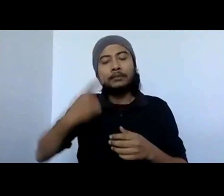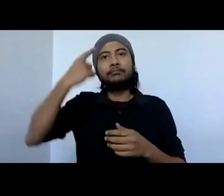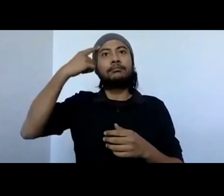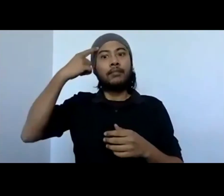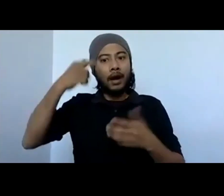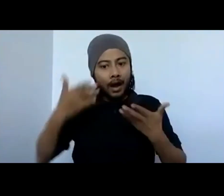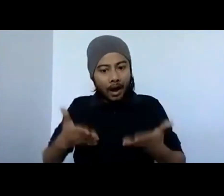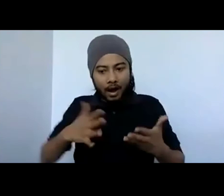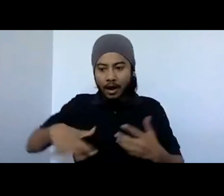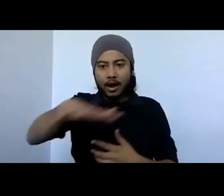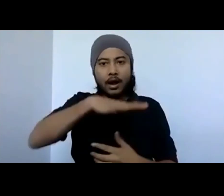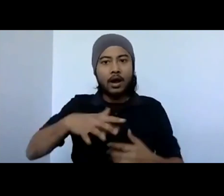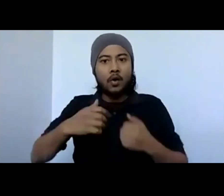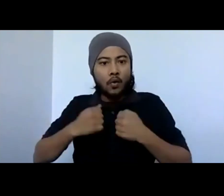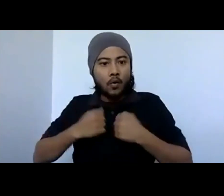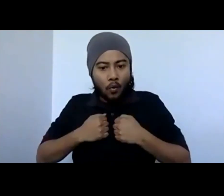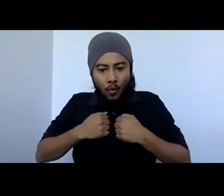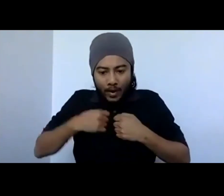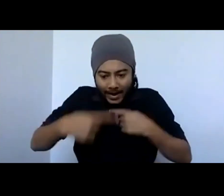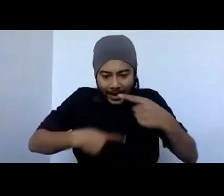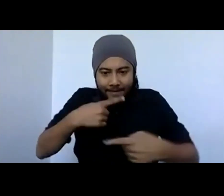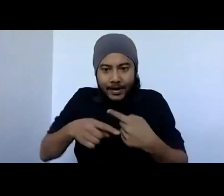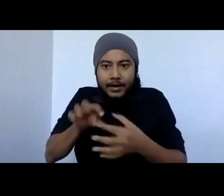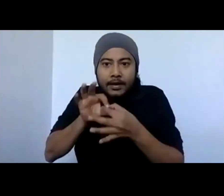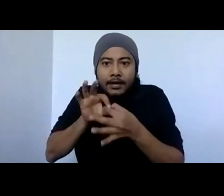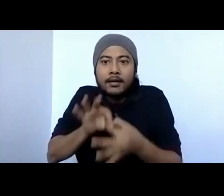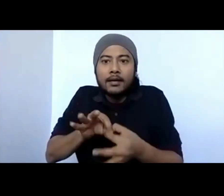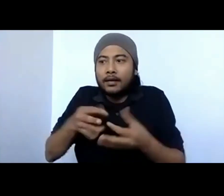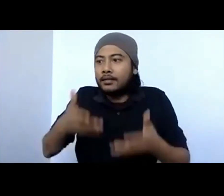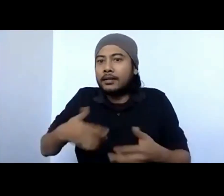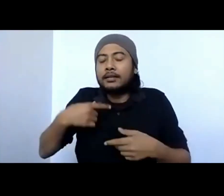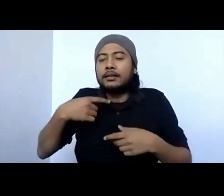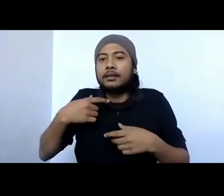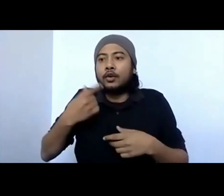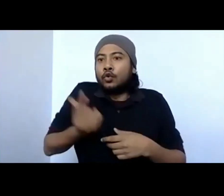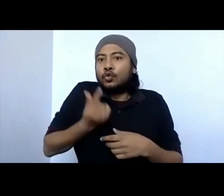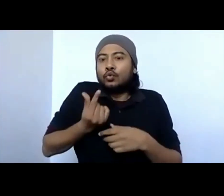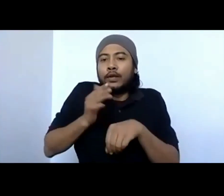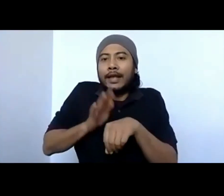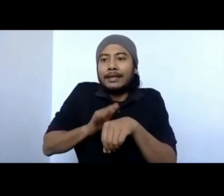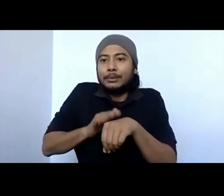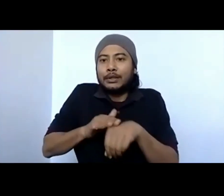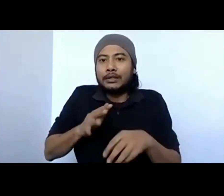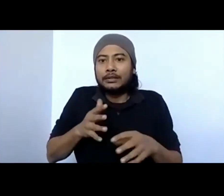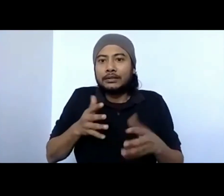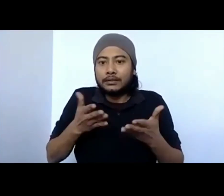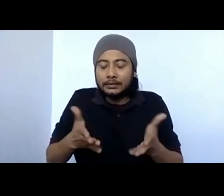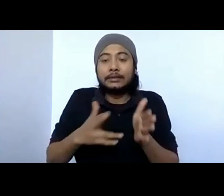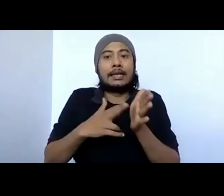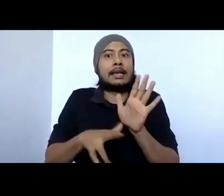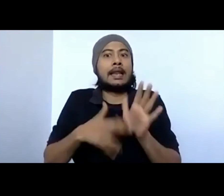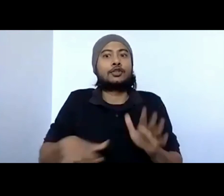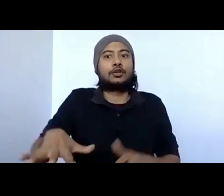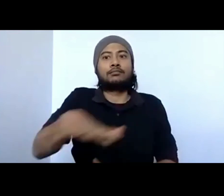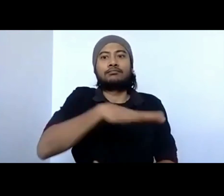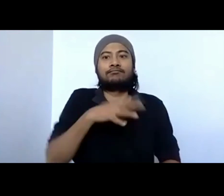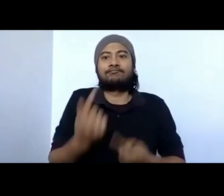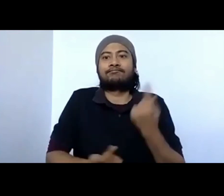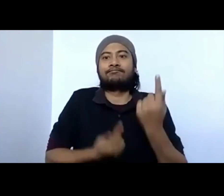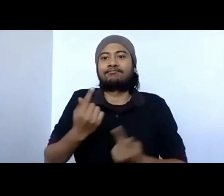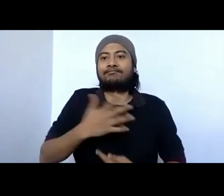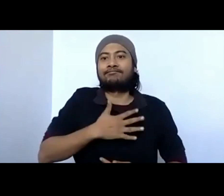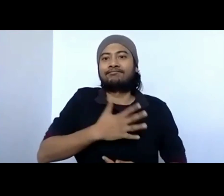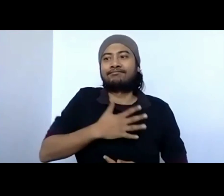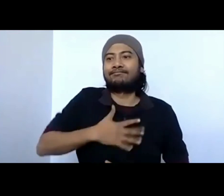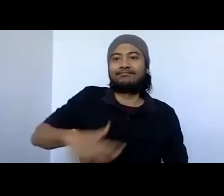itself with nature. So this has been my effort for the past several years, ever since I came